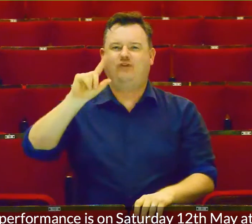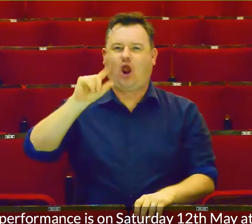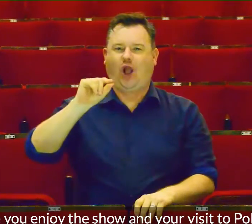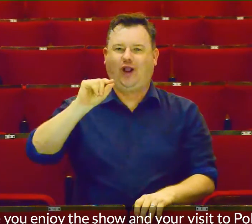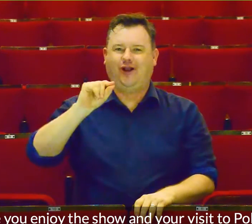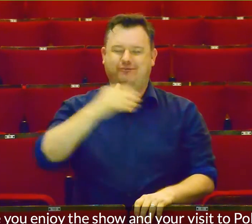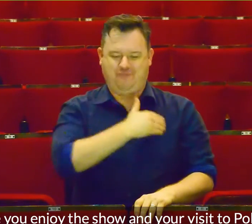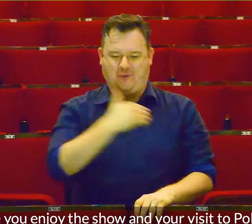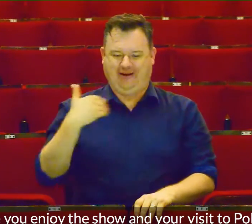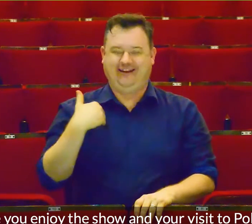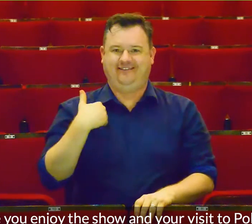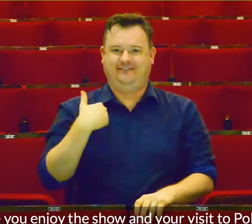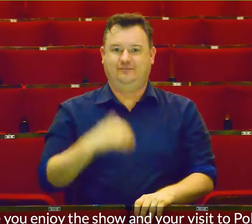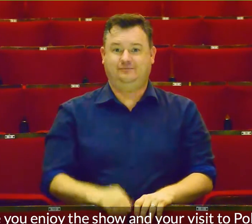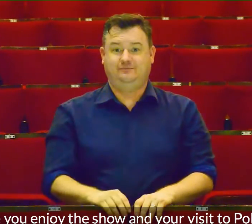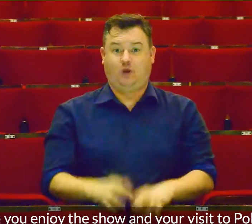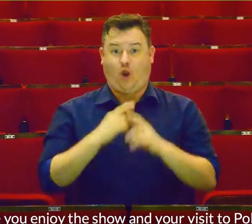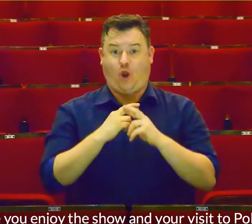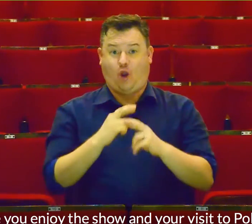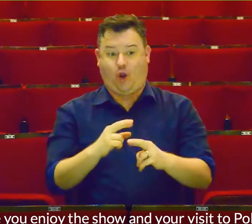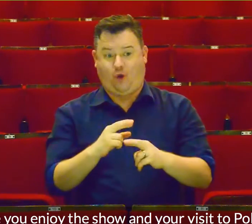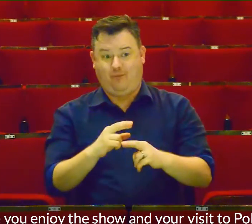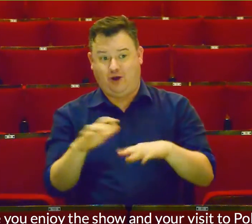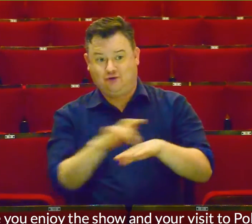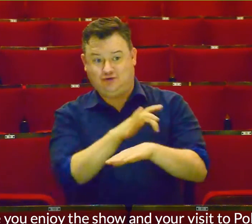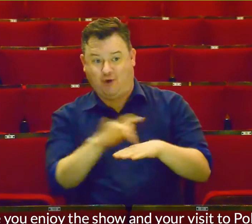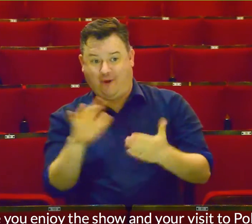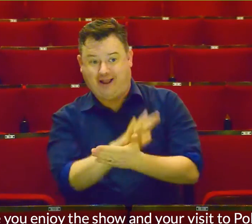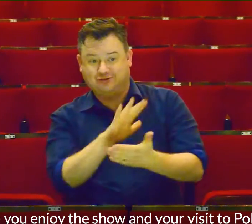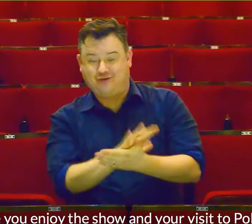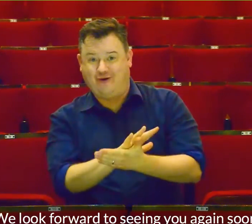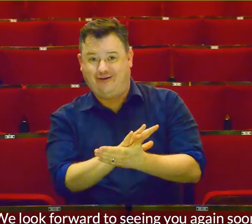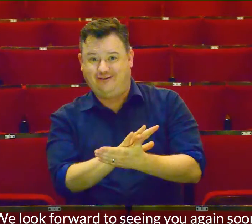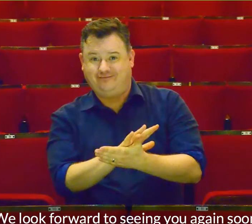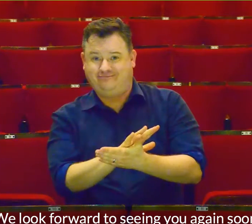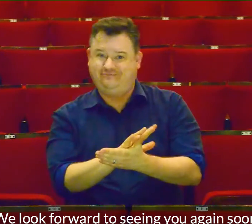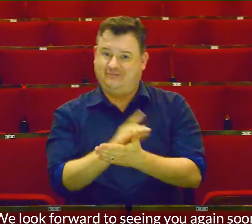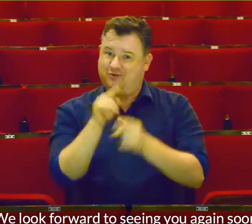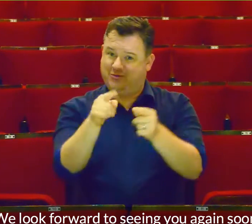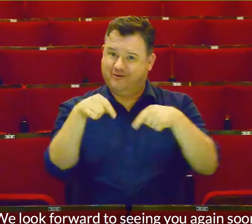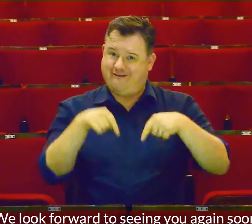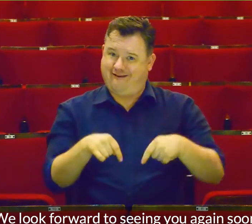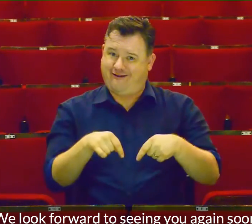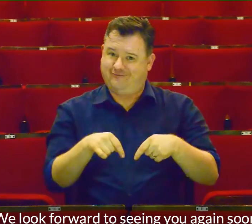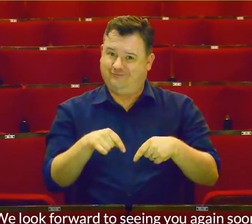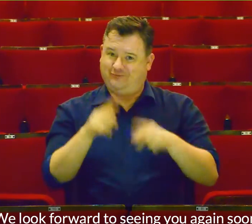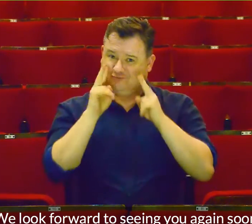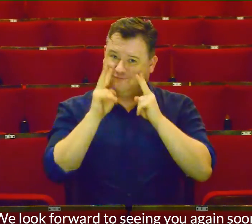We hope you enjoy the show and your visit to Polka Theatre. We look forward to seeing you again soon.